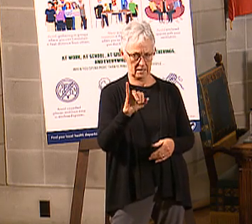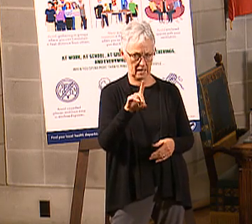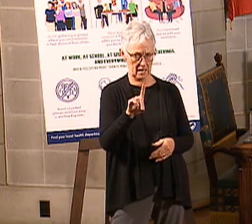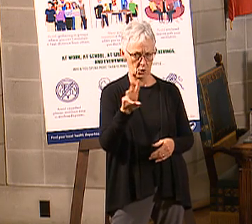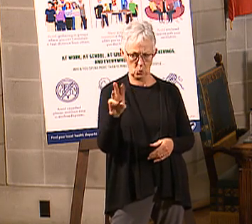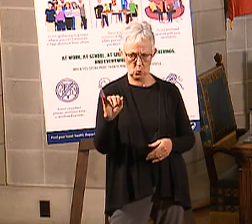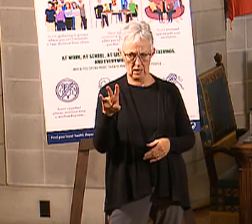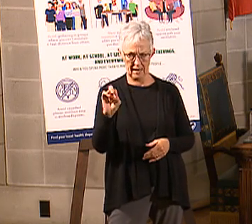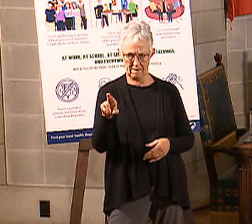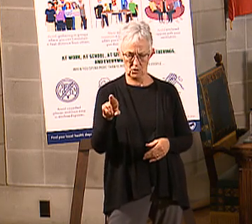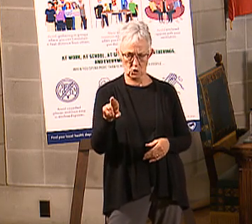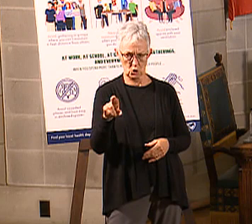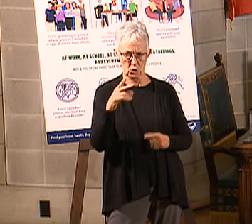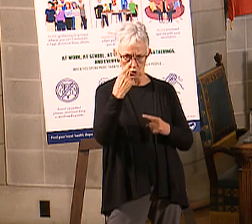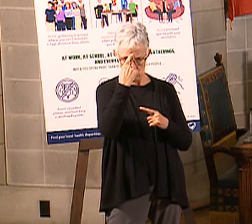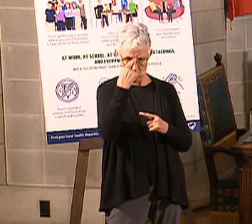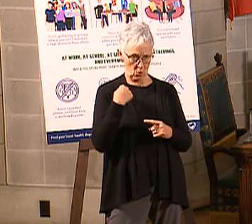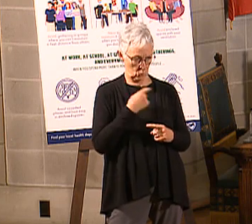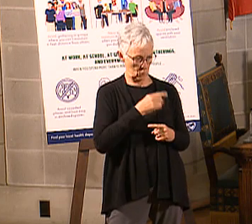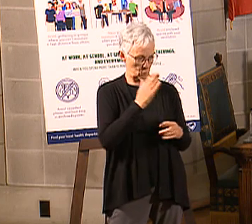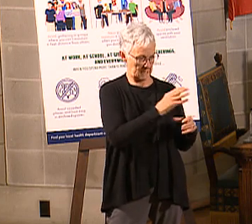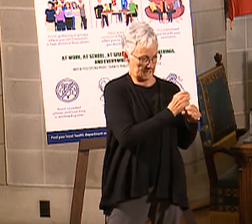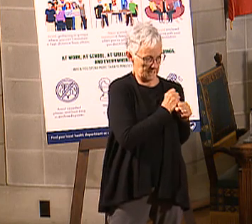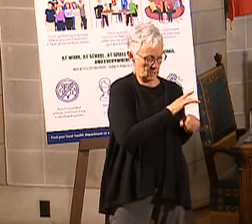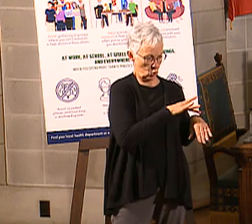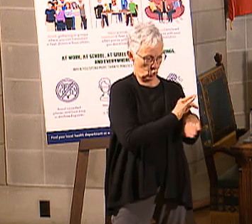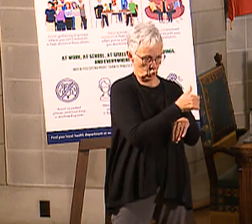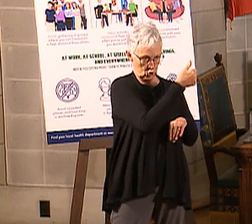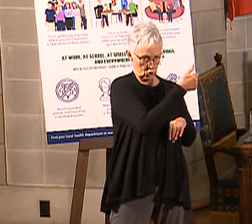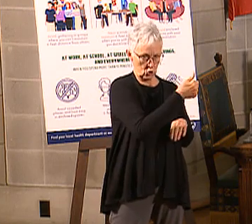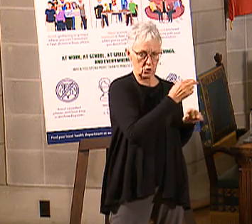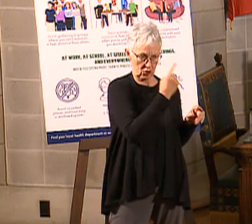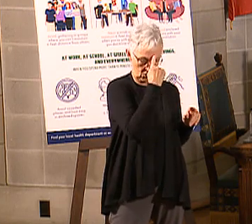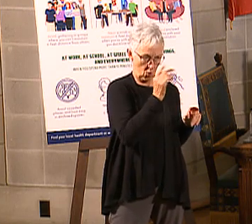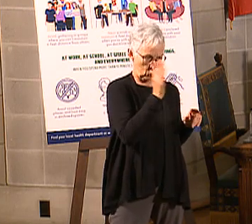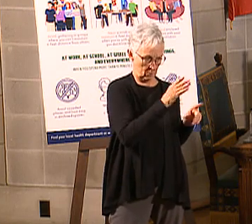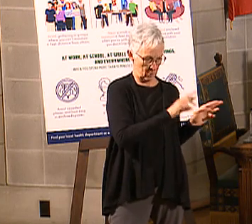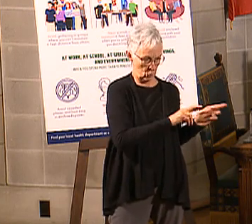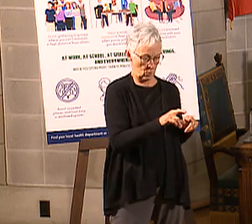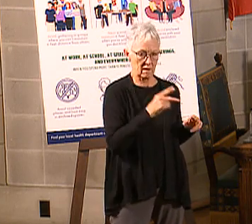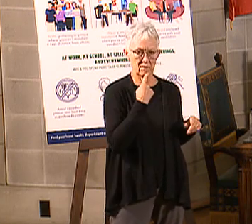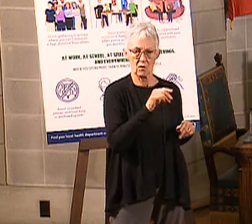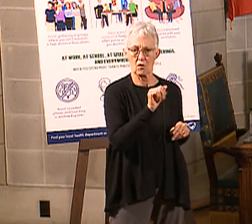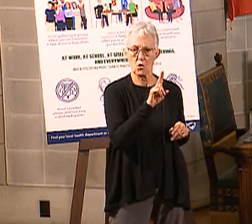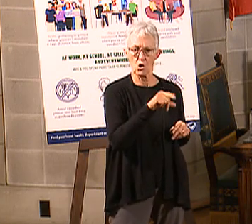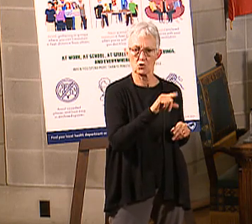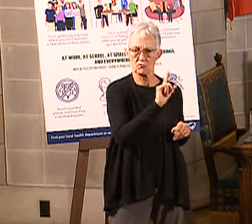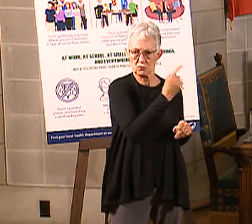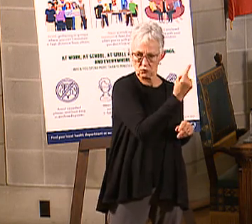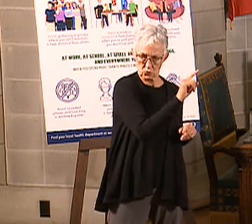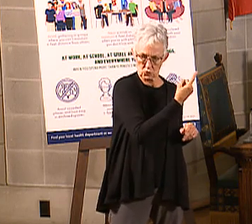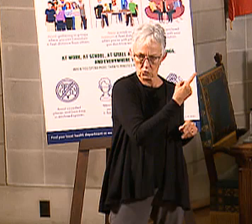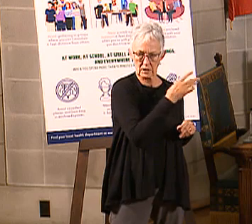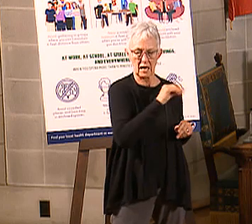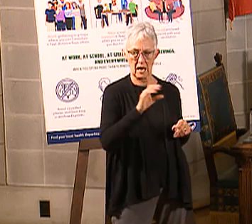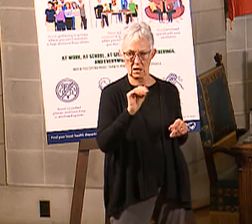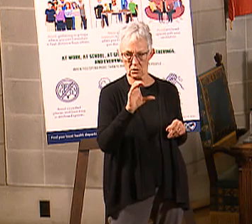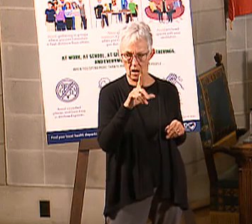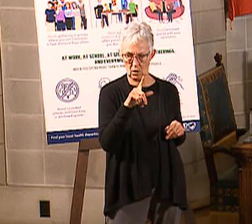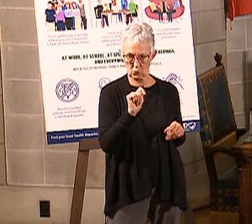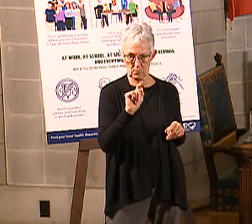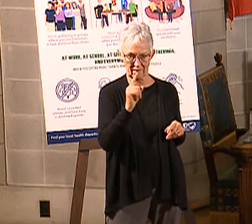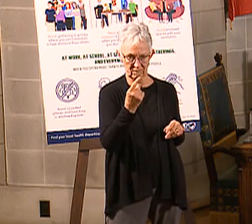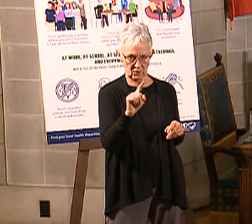to be able to get earlier this year and have it ready to go for our August 1st enrollment and our October 1st